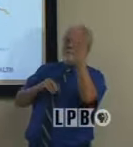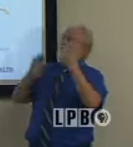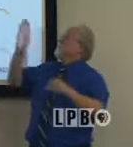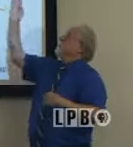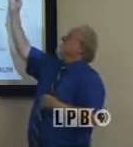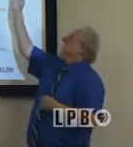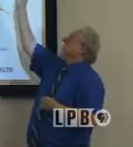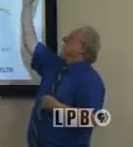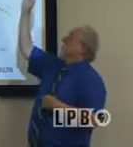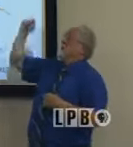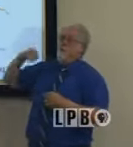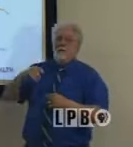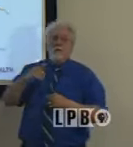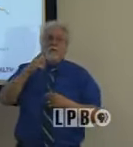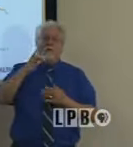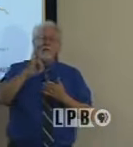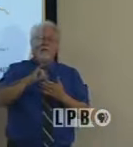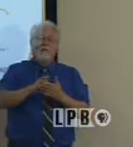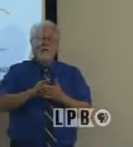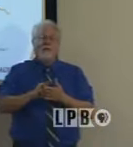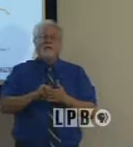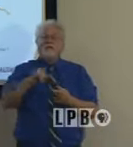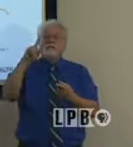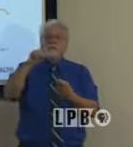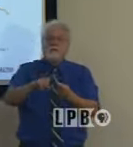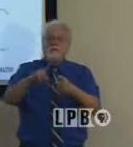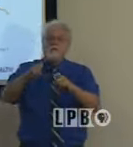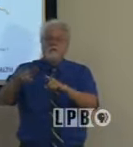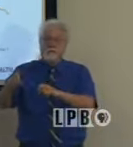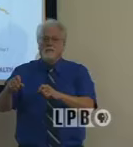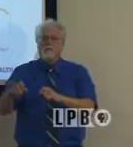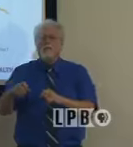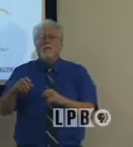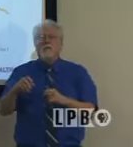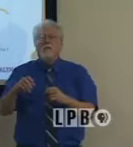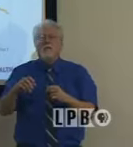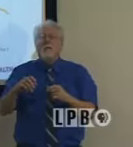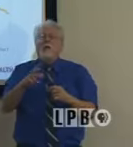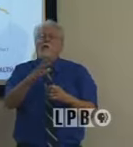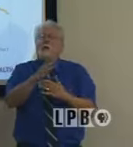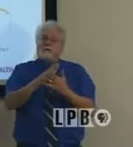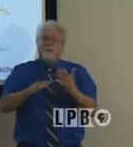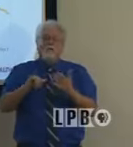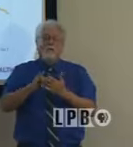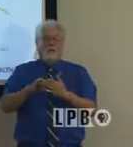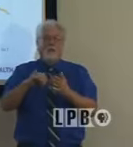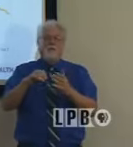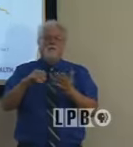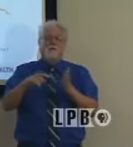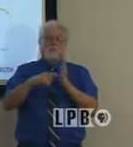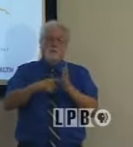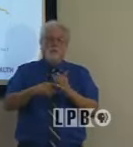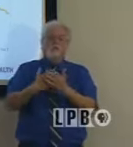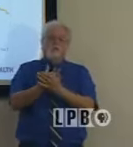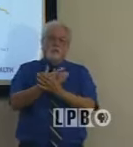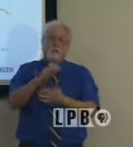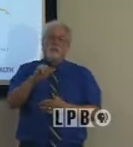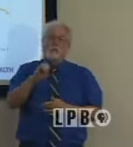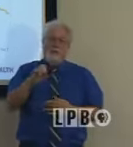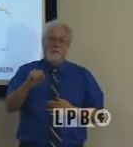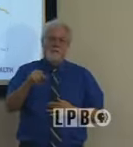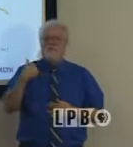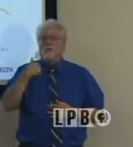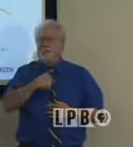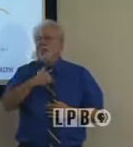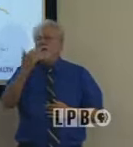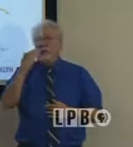And some of that reflects a decrease in testing with a new increase in testing. Some of that reflects, frankly, new cases that we know